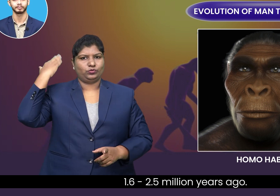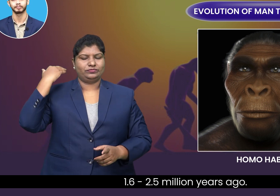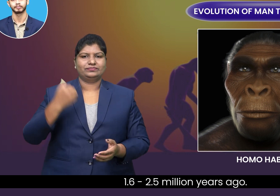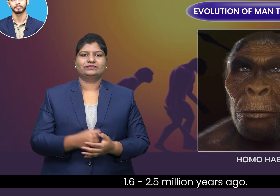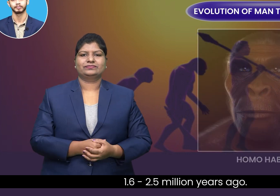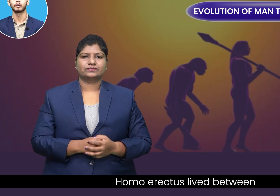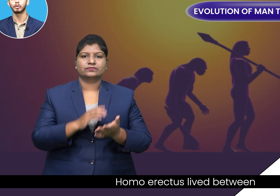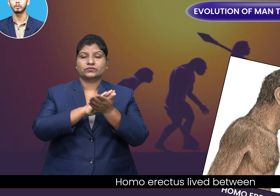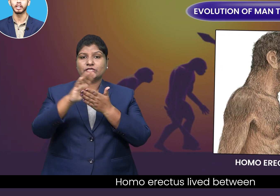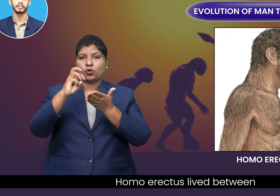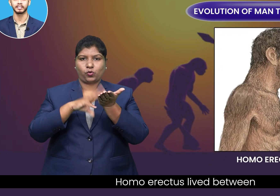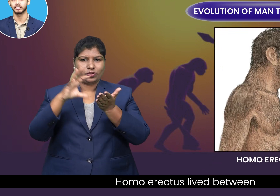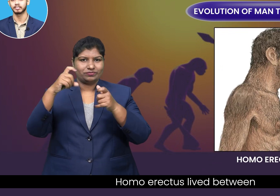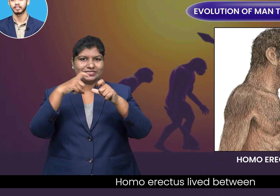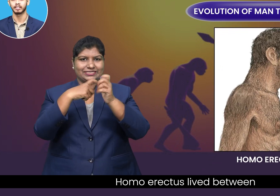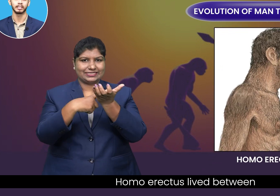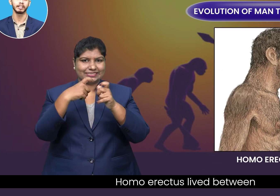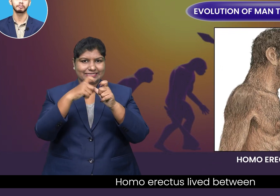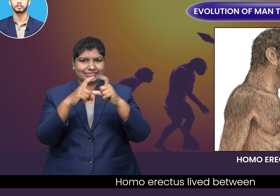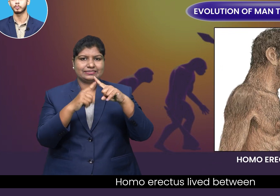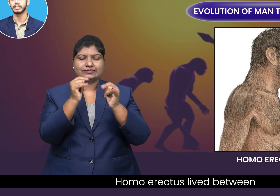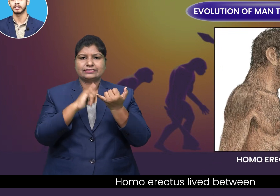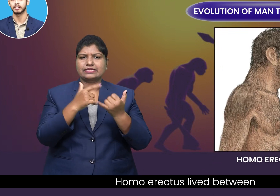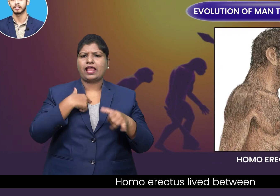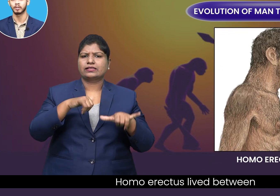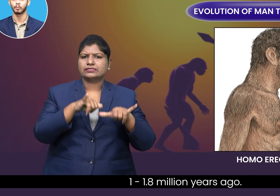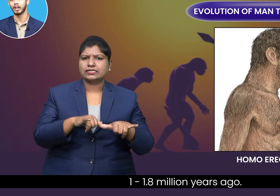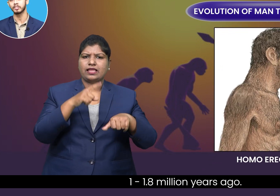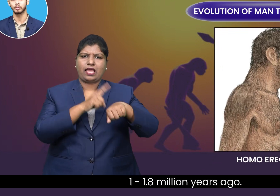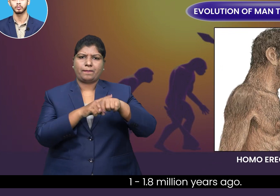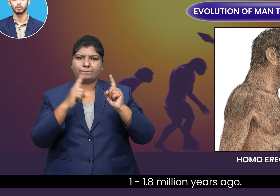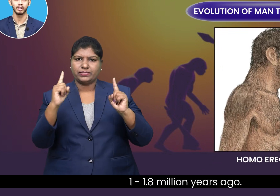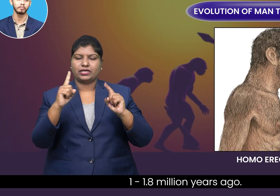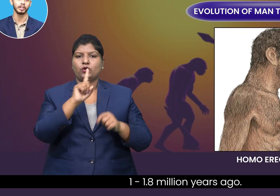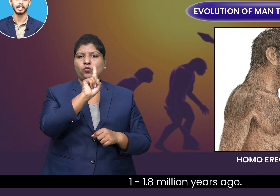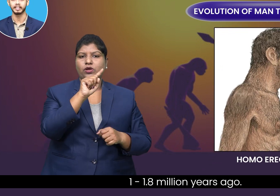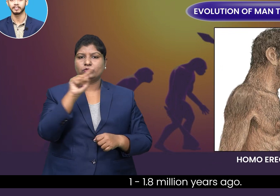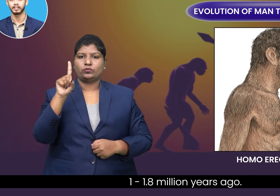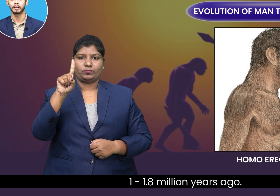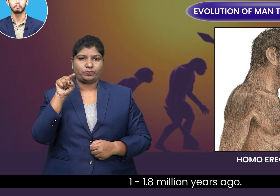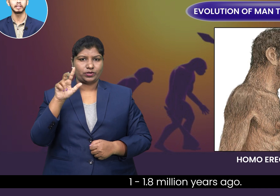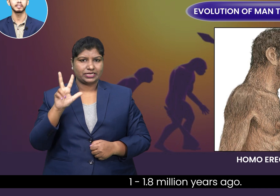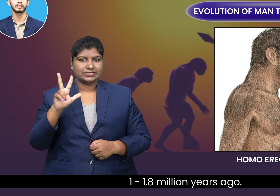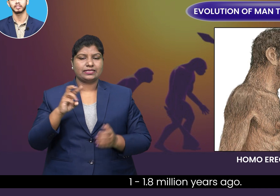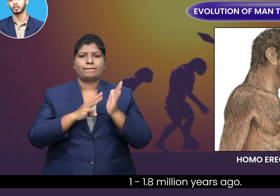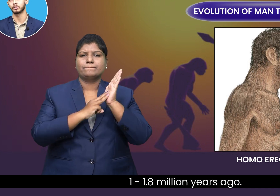Homo erectus lived between 1 to 1.8 million years ago.